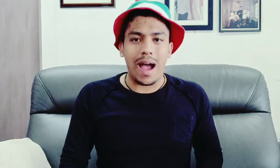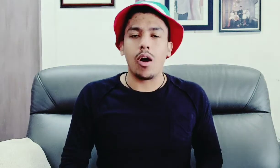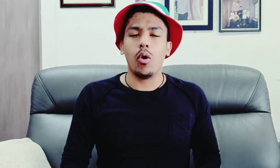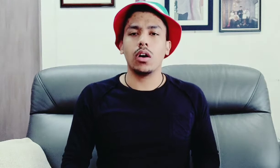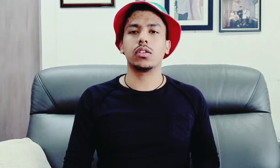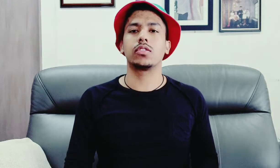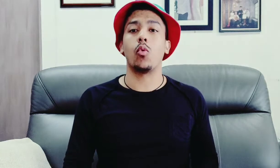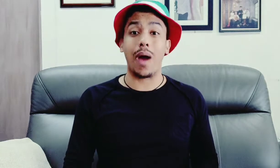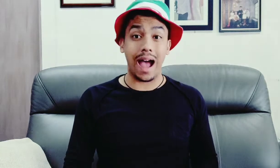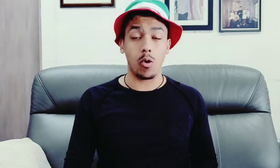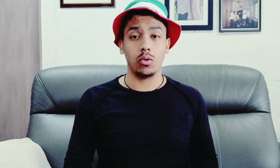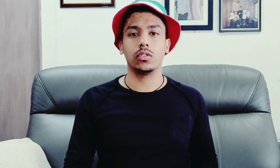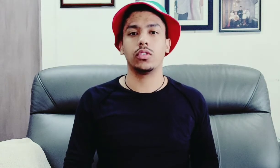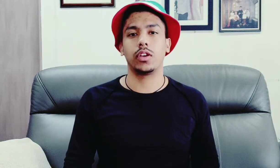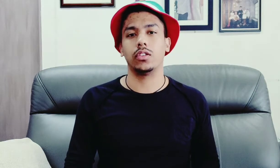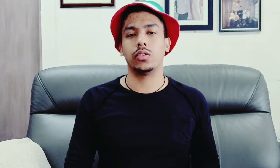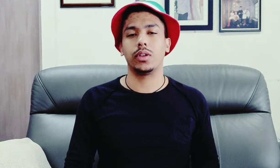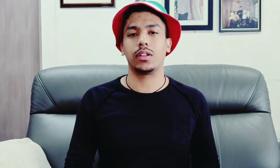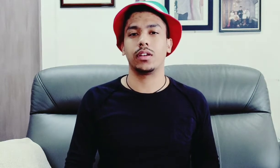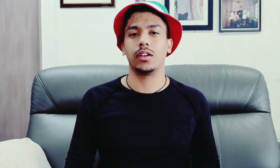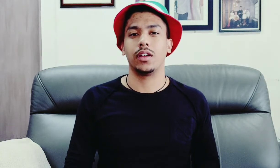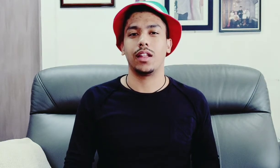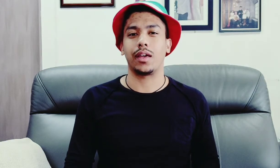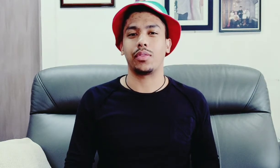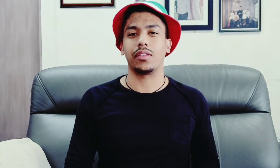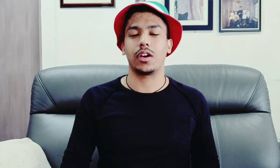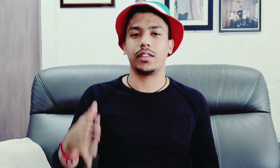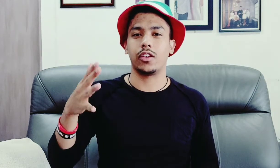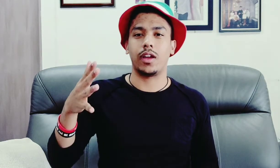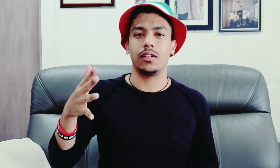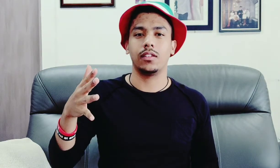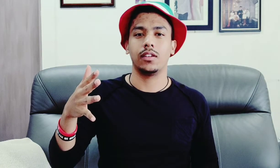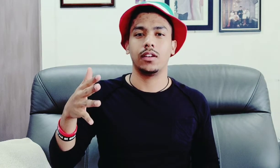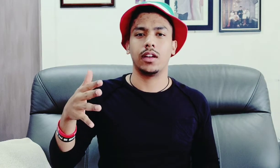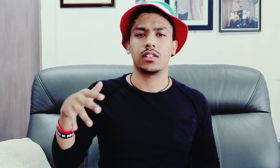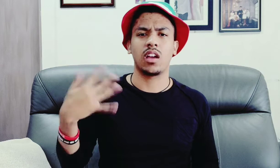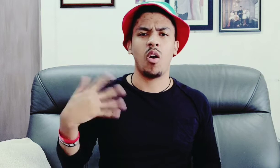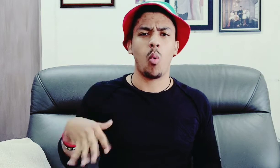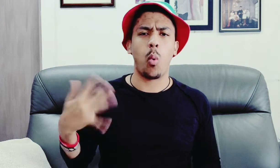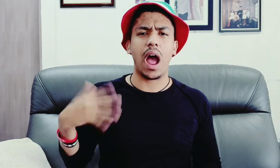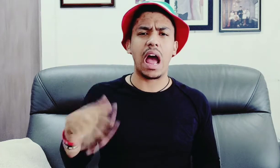wow so wow you can do it like this you gotta take your hand like this wow